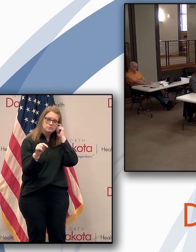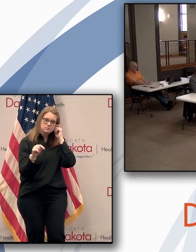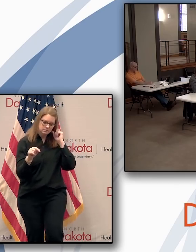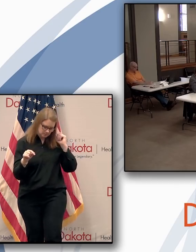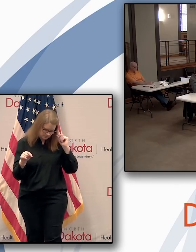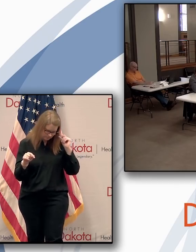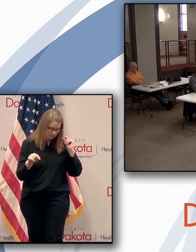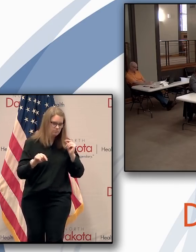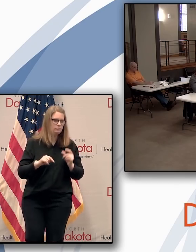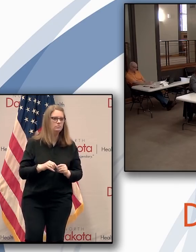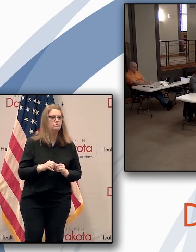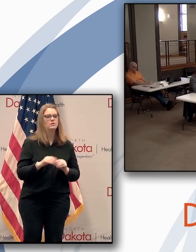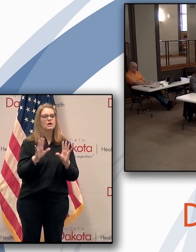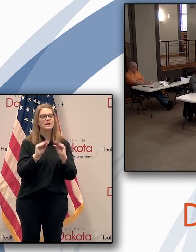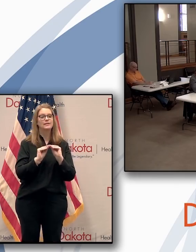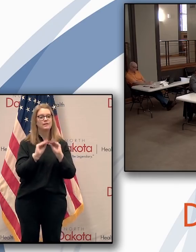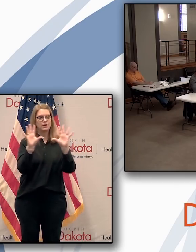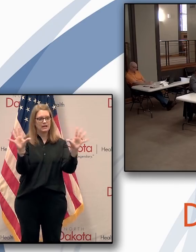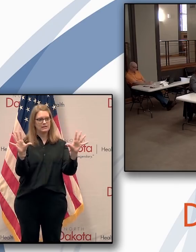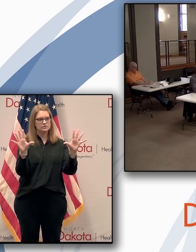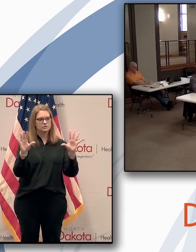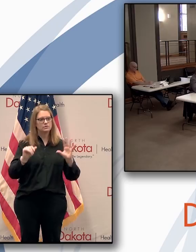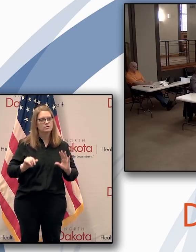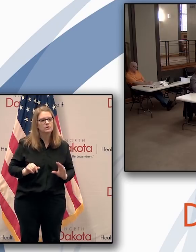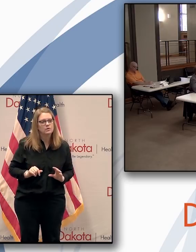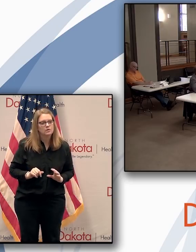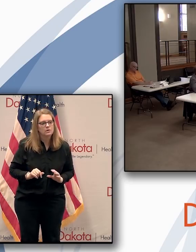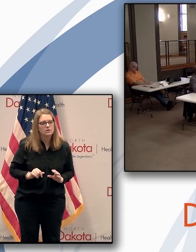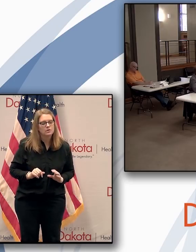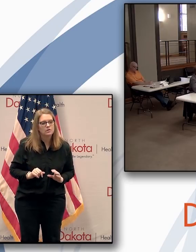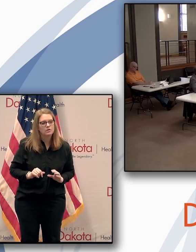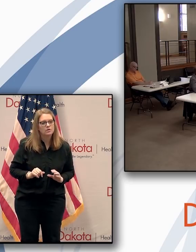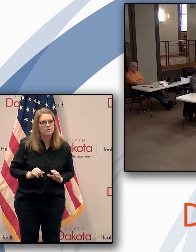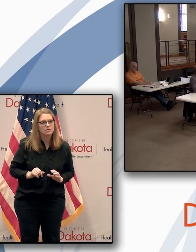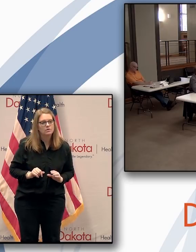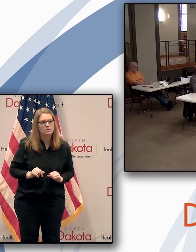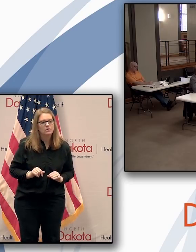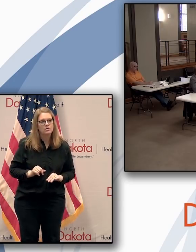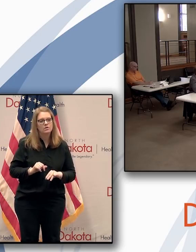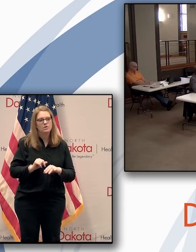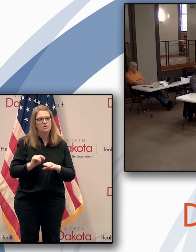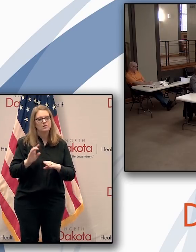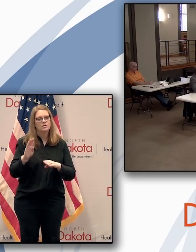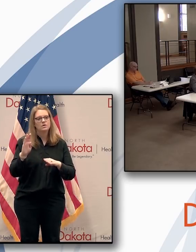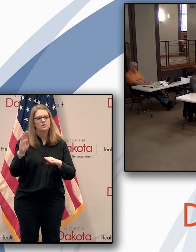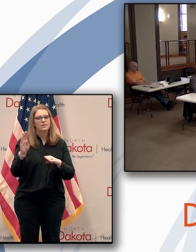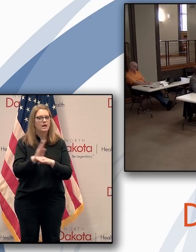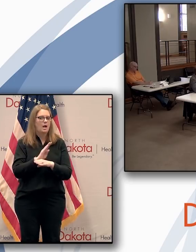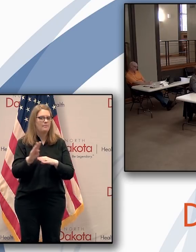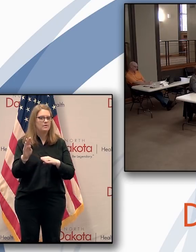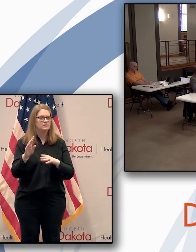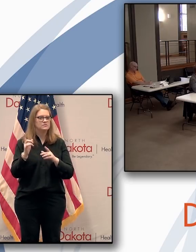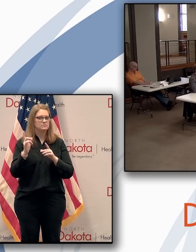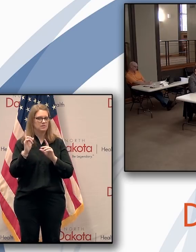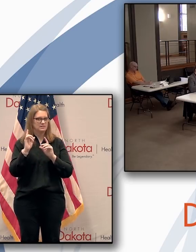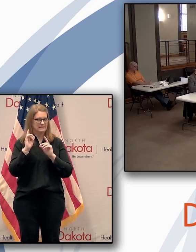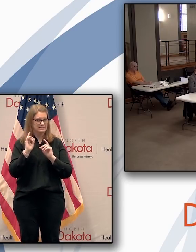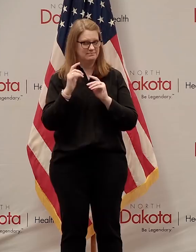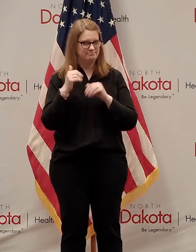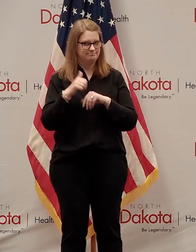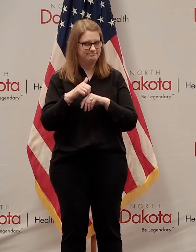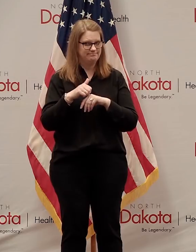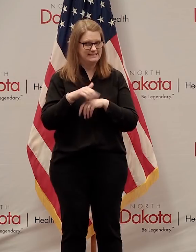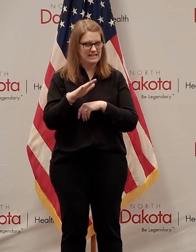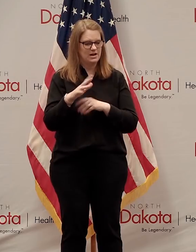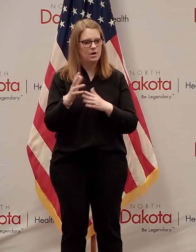Governor, just as a clarification, what's going to be released by Commerce? Are they rules or guidelines or both? It will be